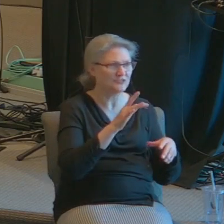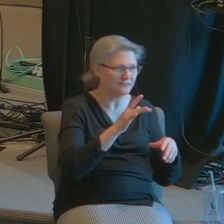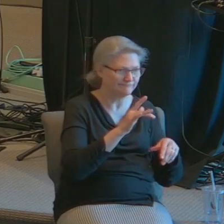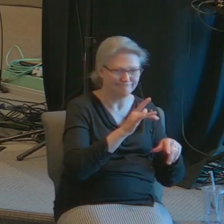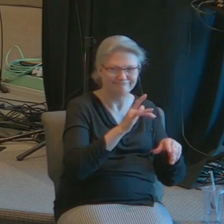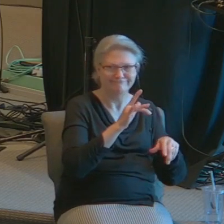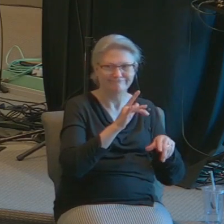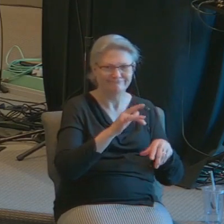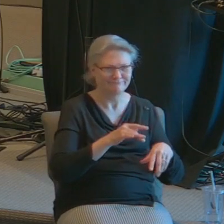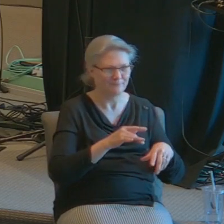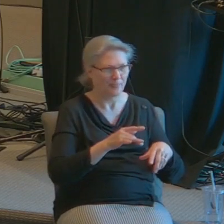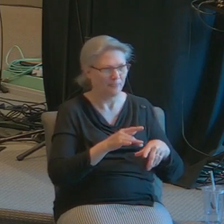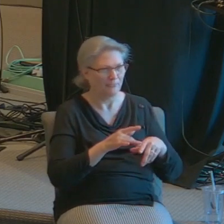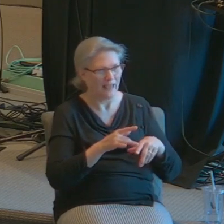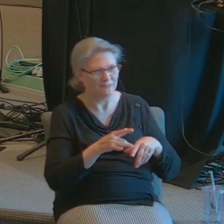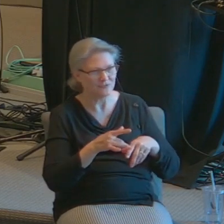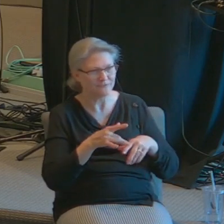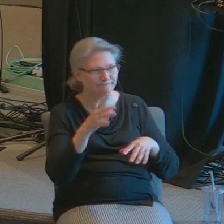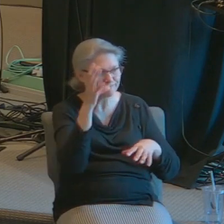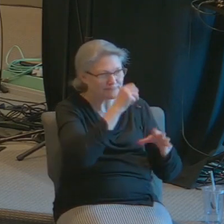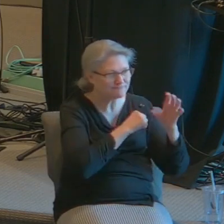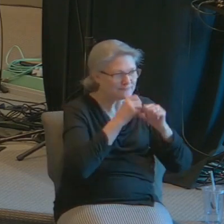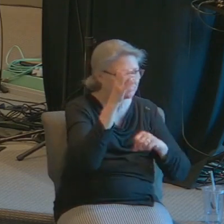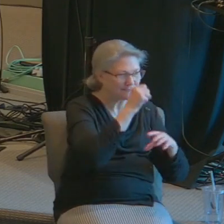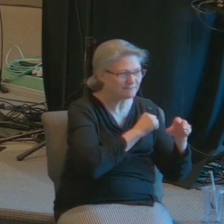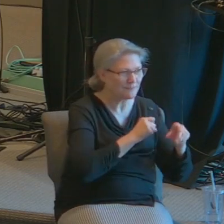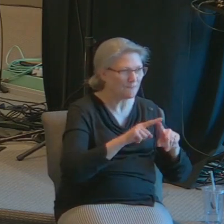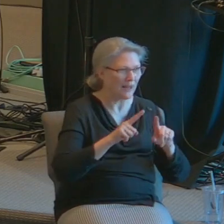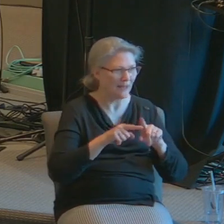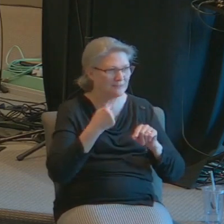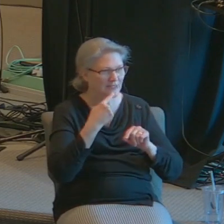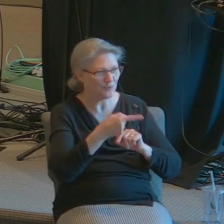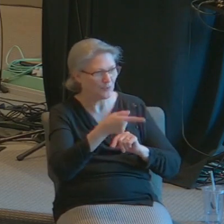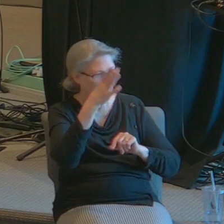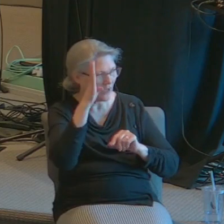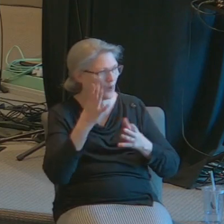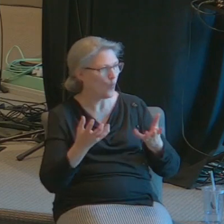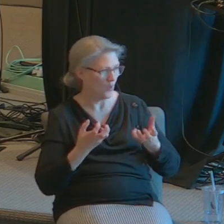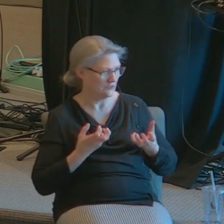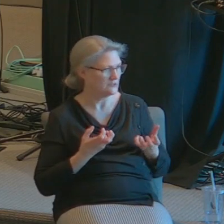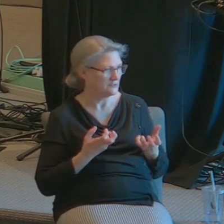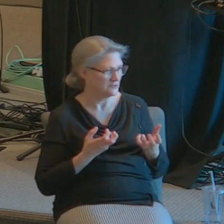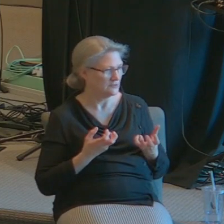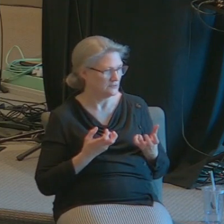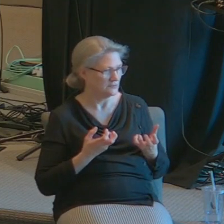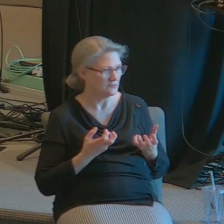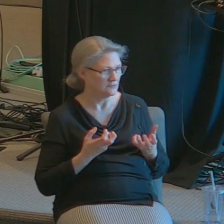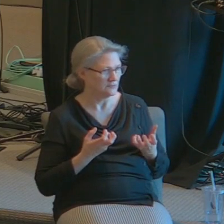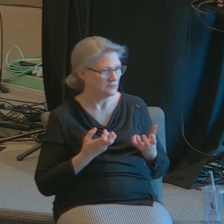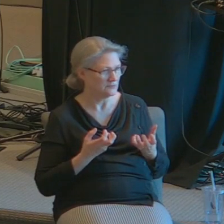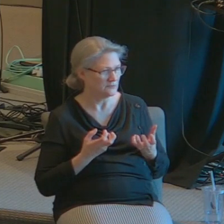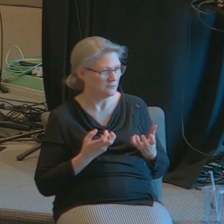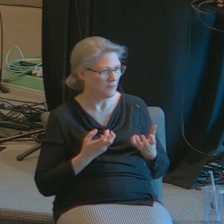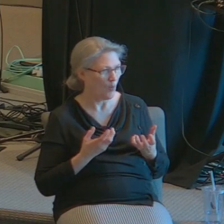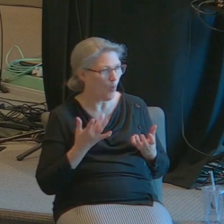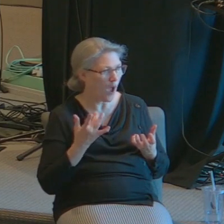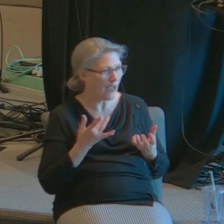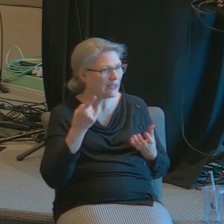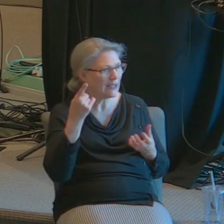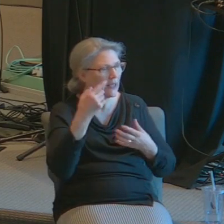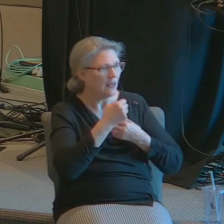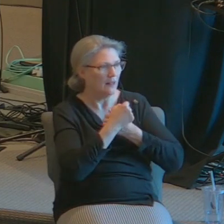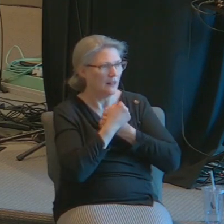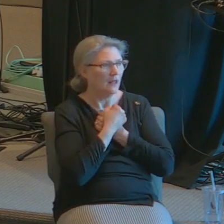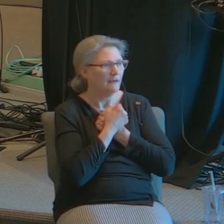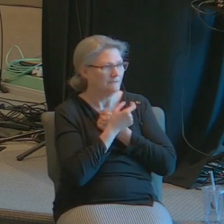morning but I'm telling you what God wants of us because he loves you